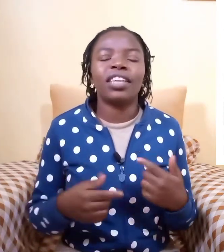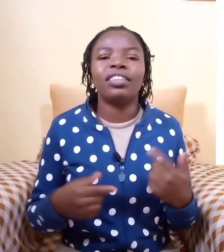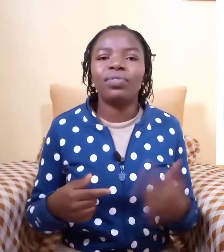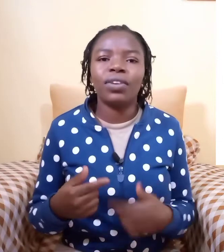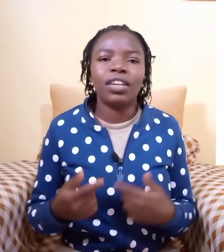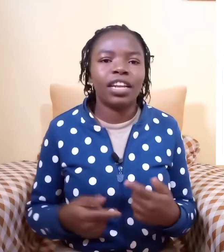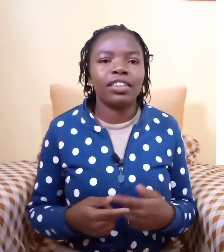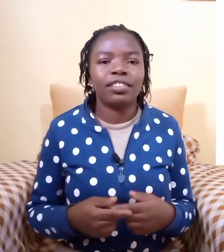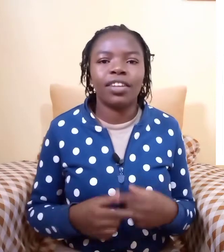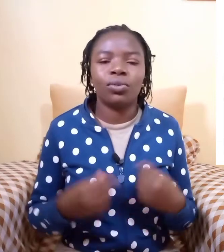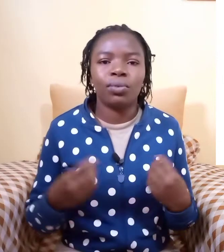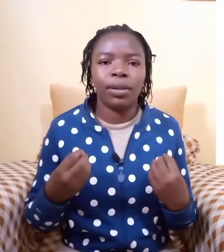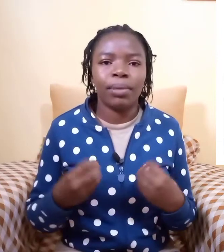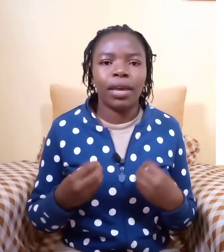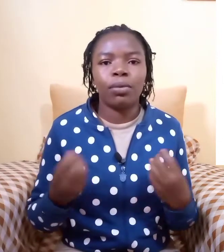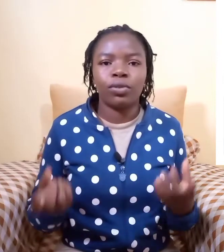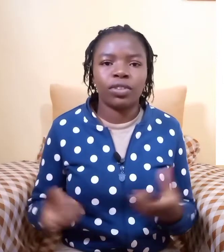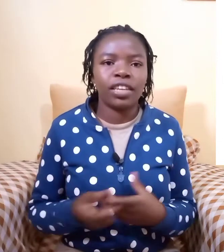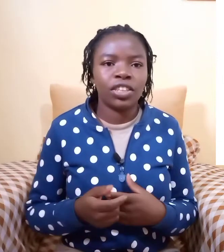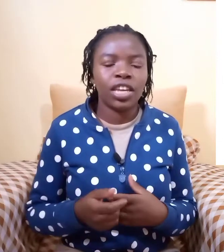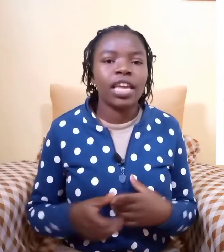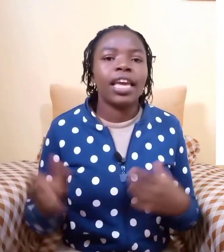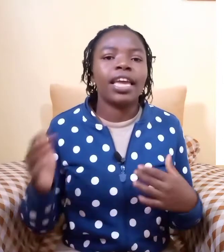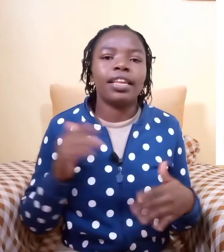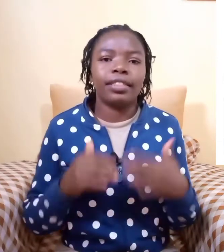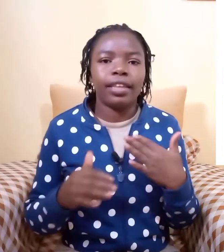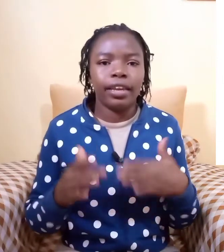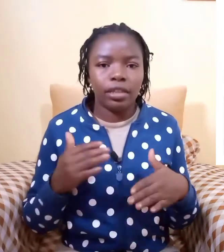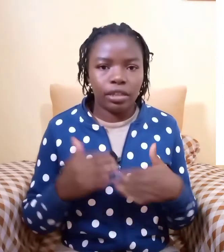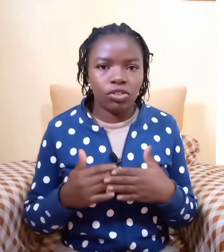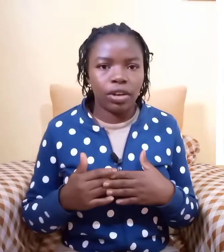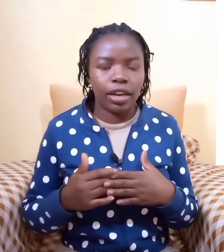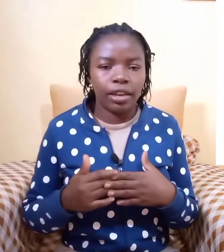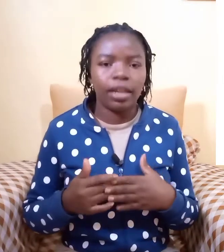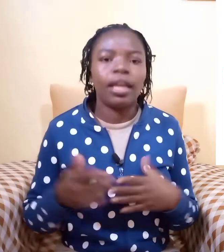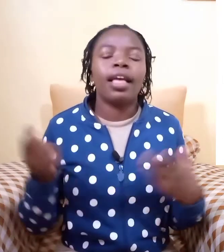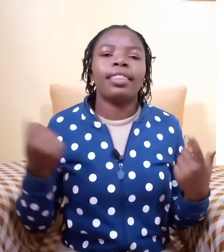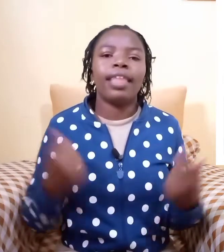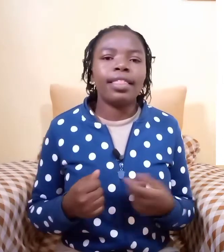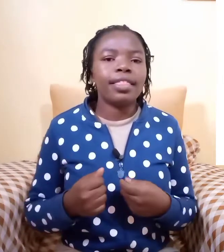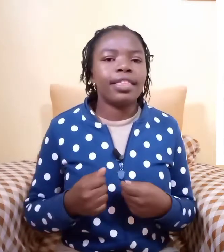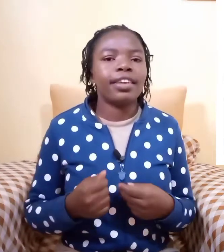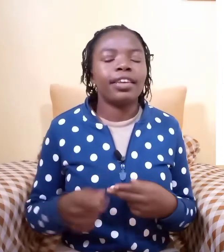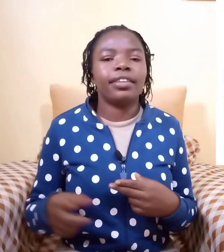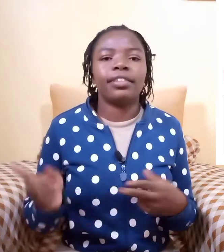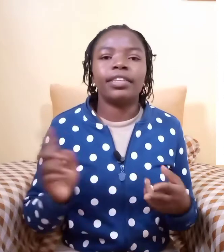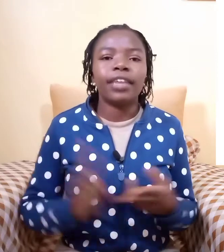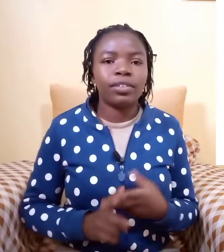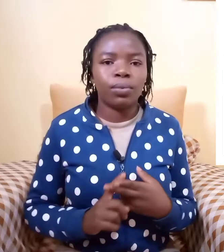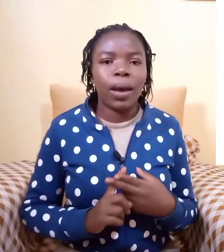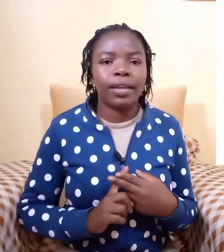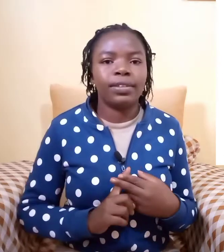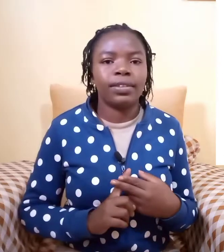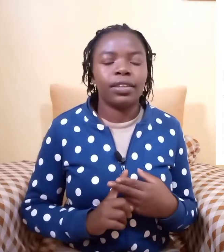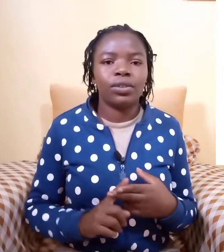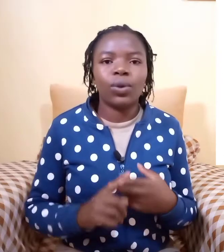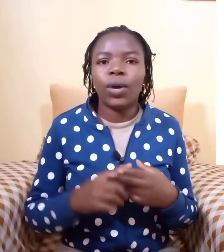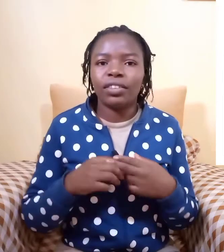sign different letters that you will be able to search in the dictionary the other thing is it has words so you can